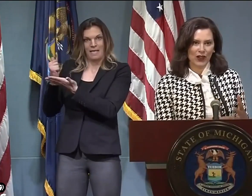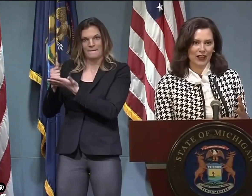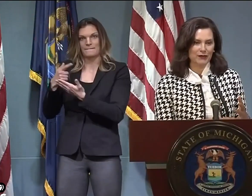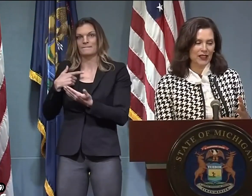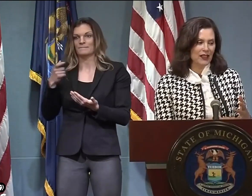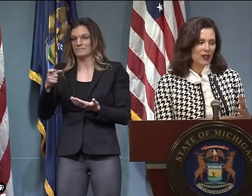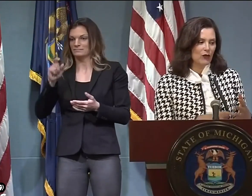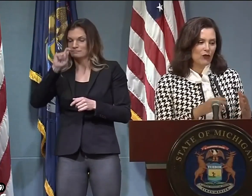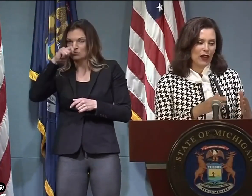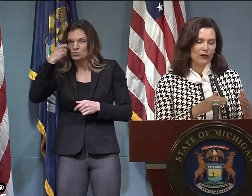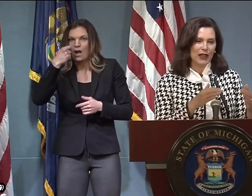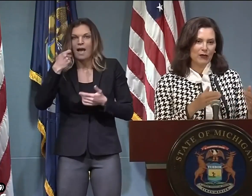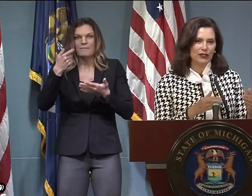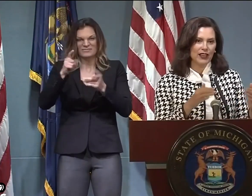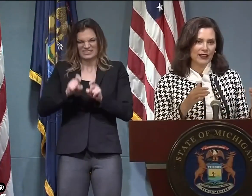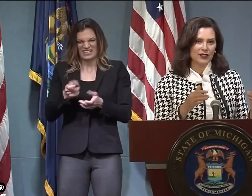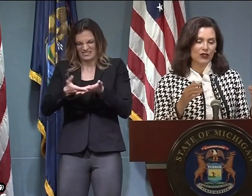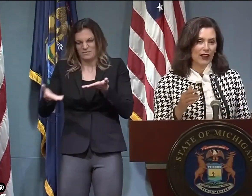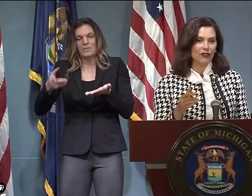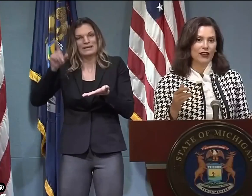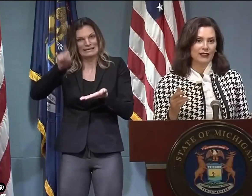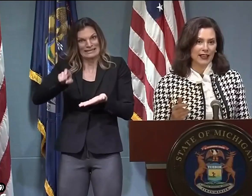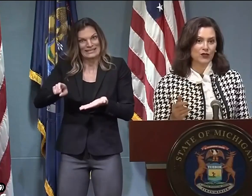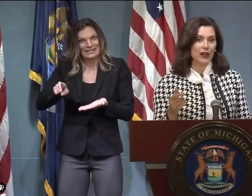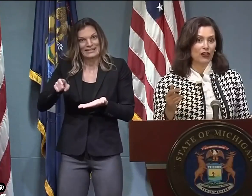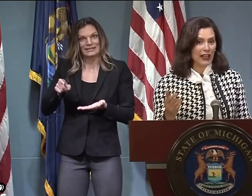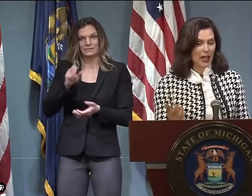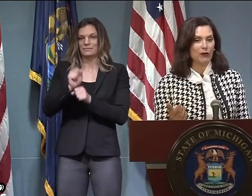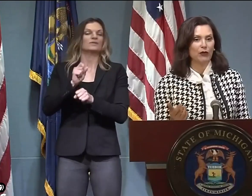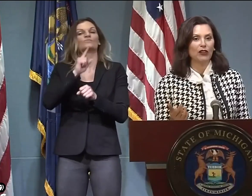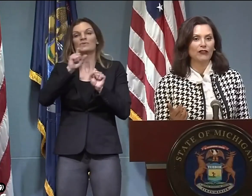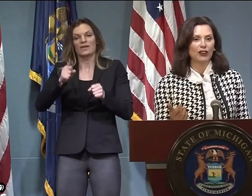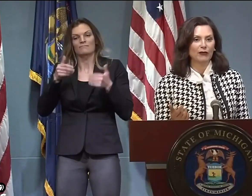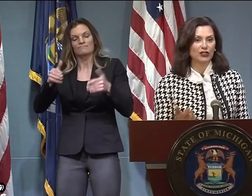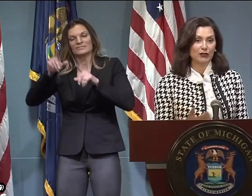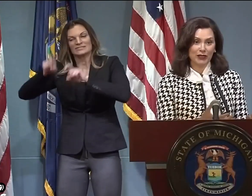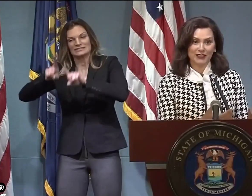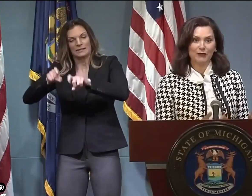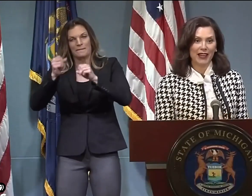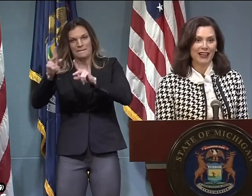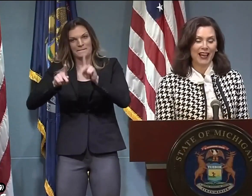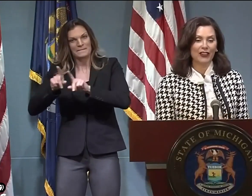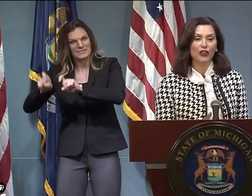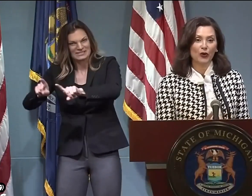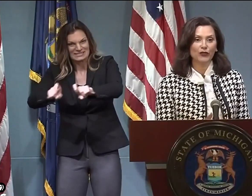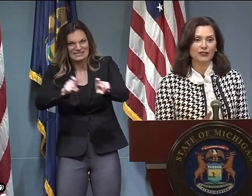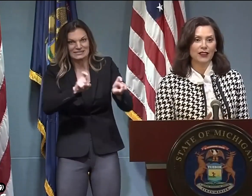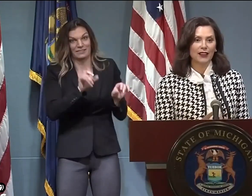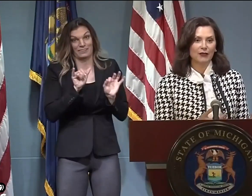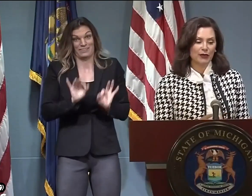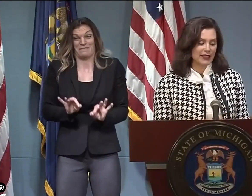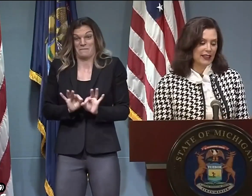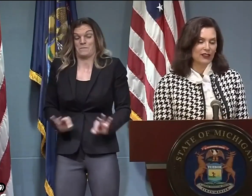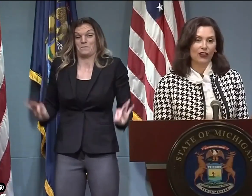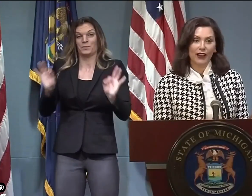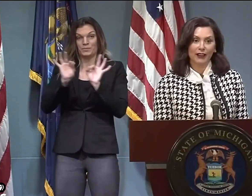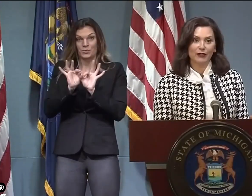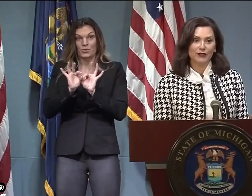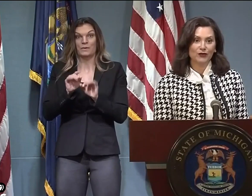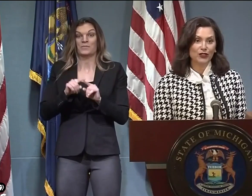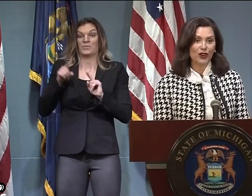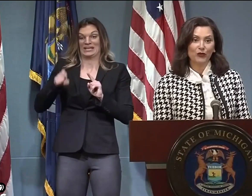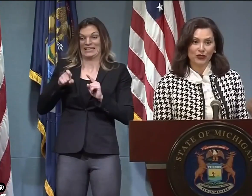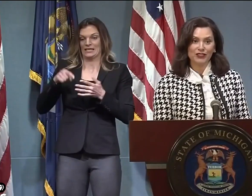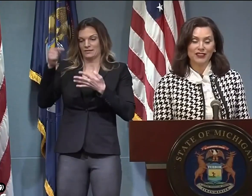sure that we've got access to all of the reagents and swabs. We want to be able to execute every test we are capable of here in Michigan, but it's dependent